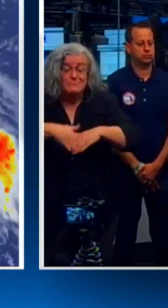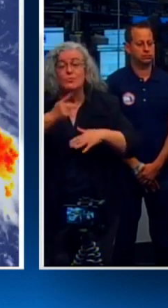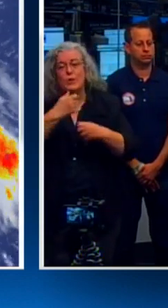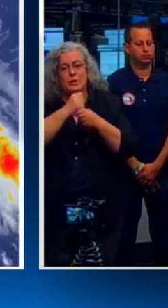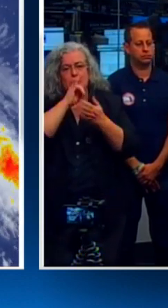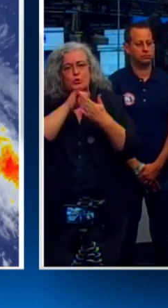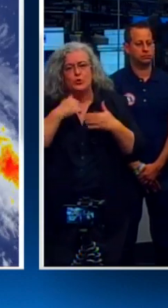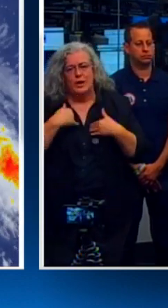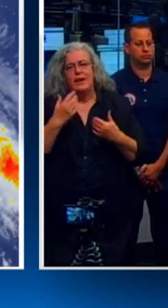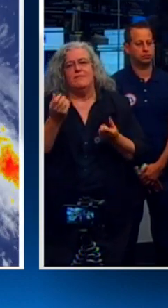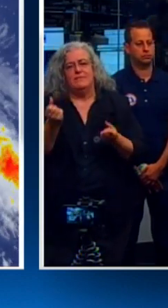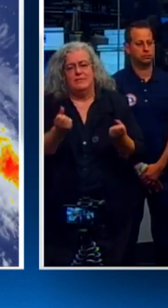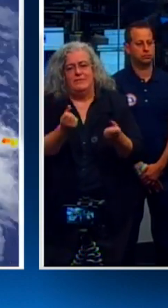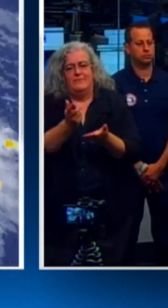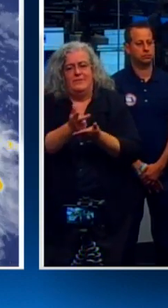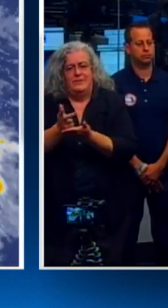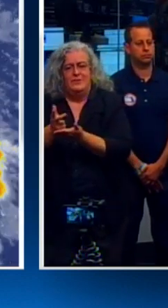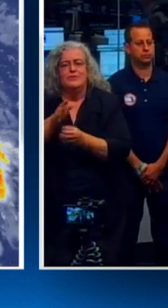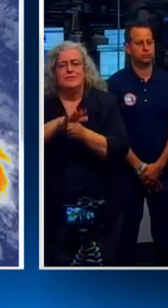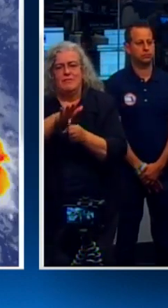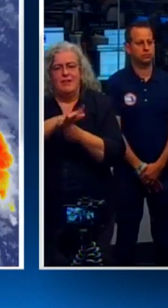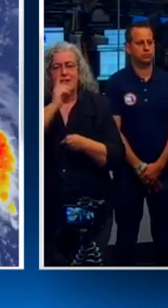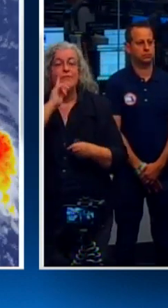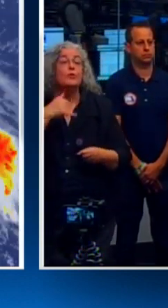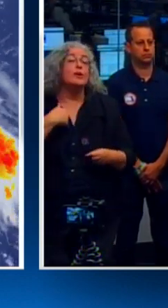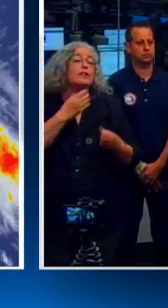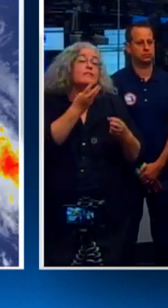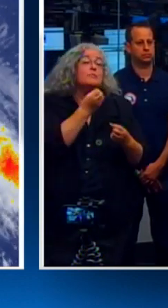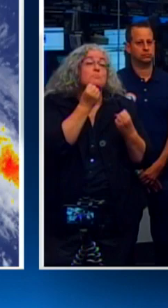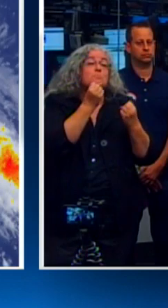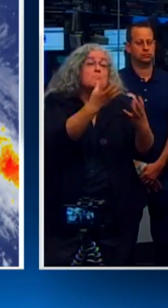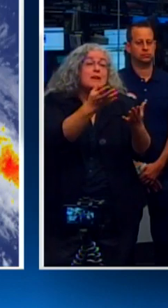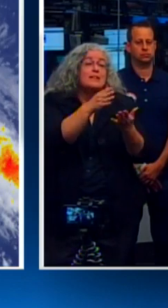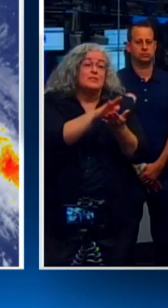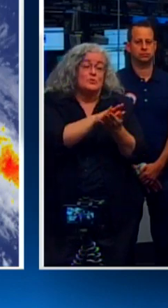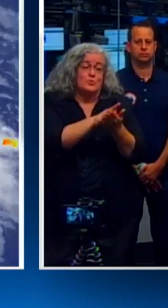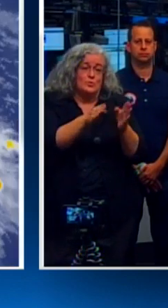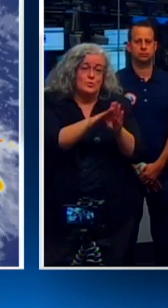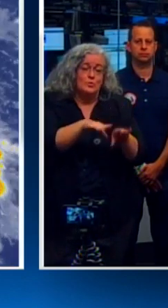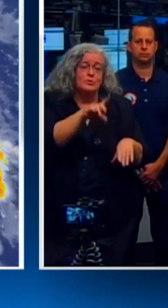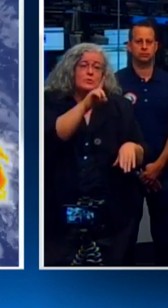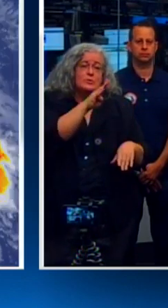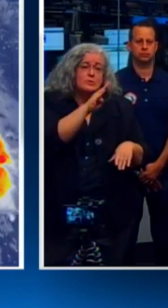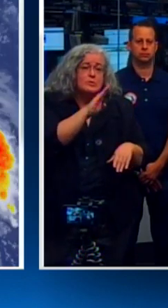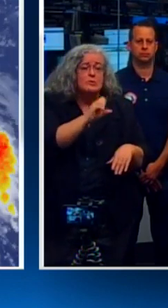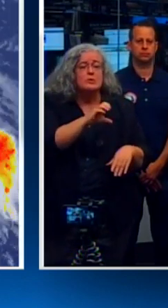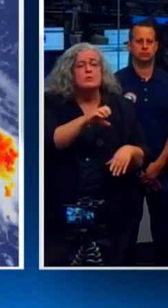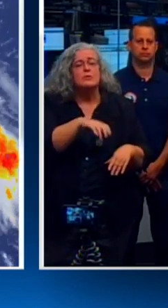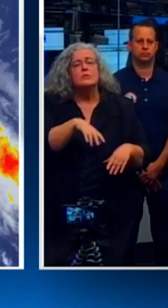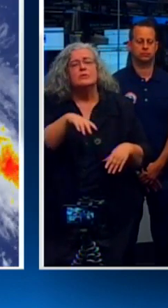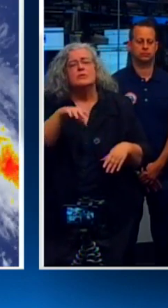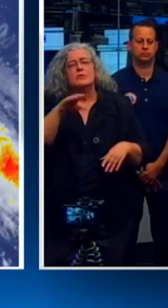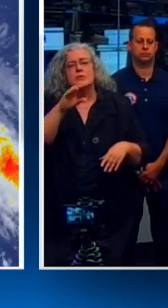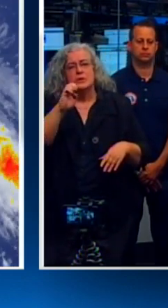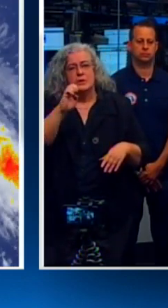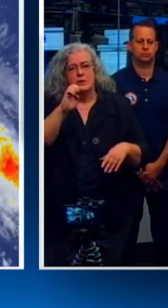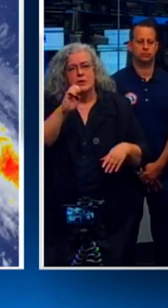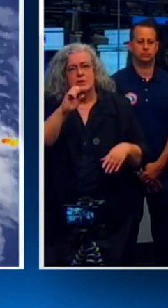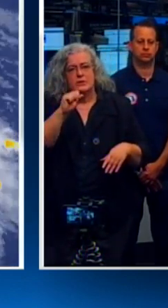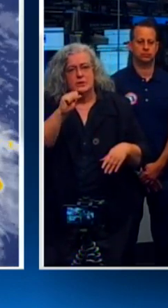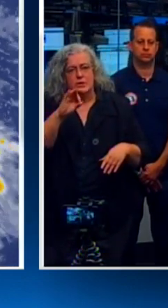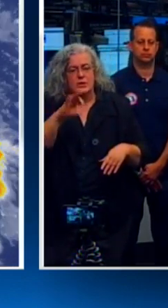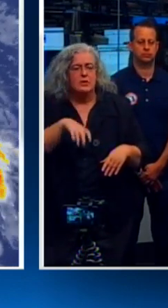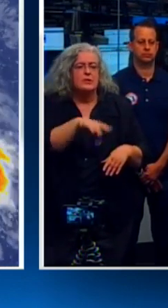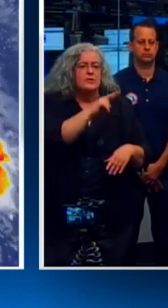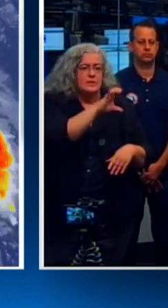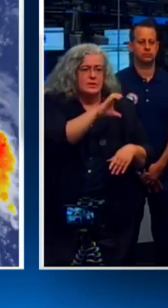navigate that. There have been a number of school closures, Daytona State College, Eastern Florida State College, Indian River State College,